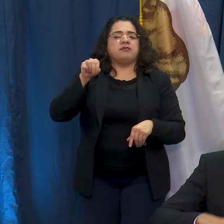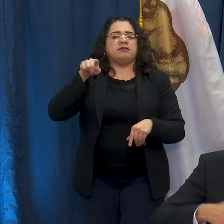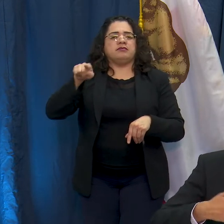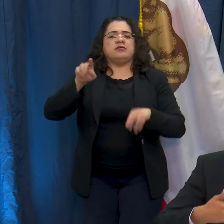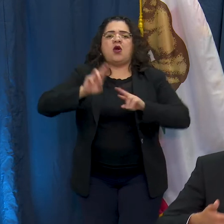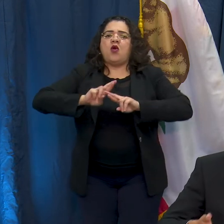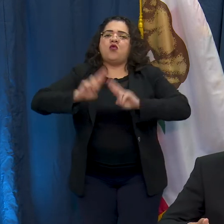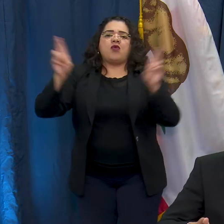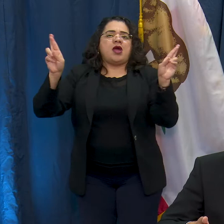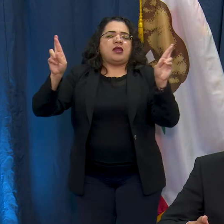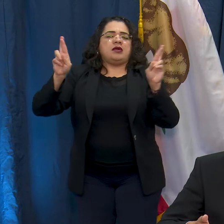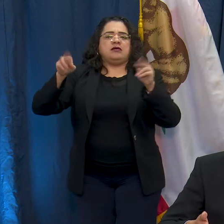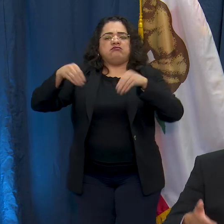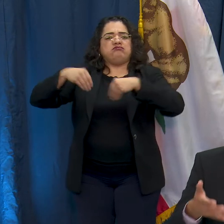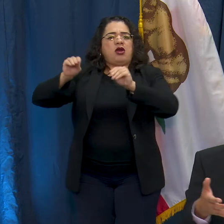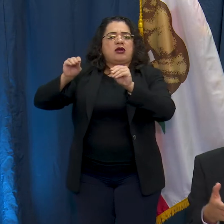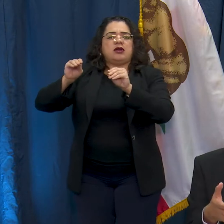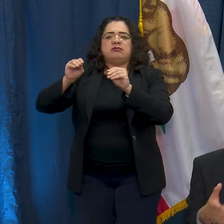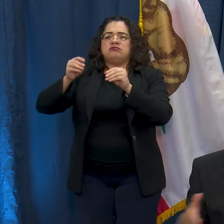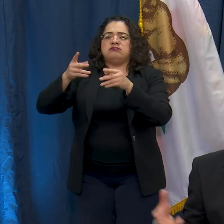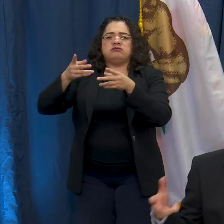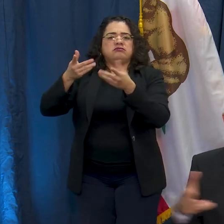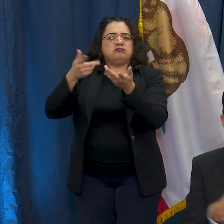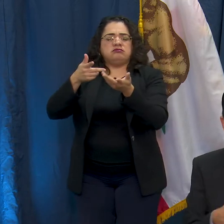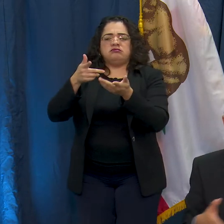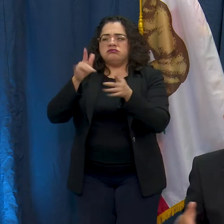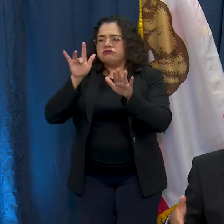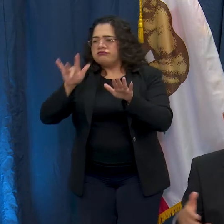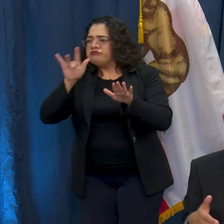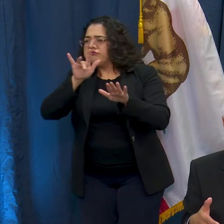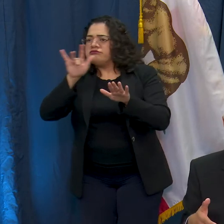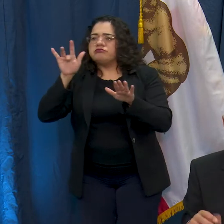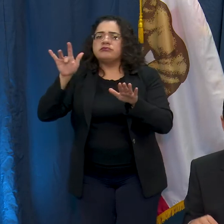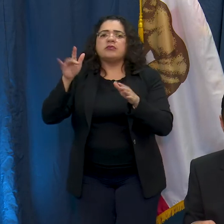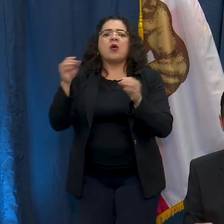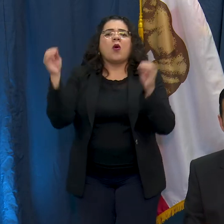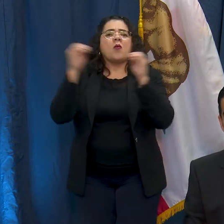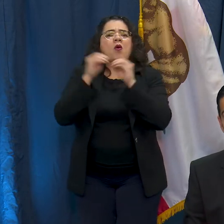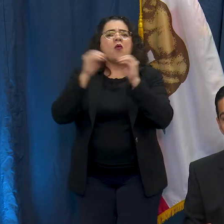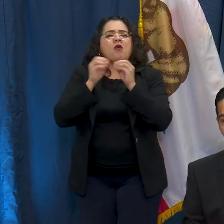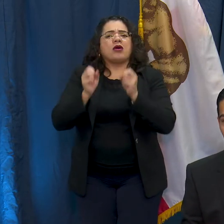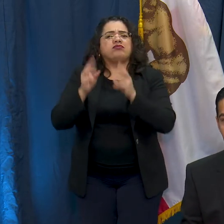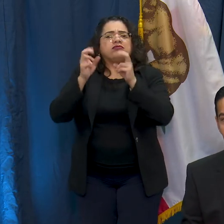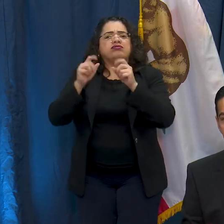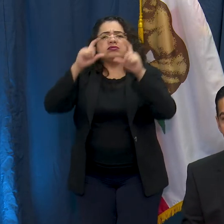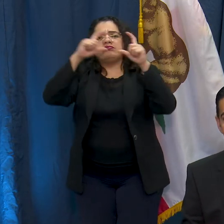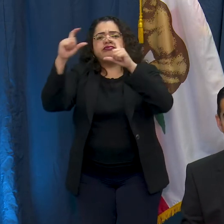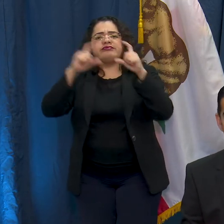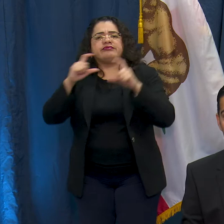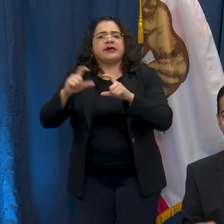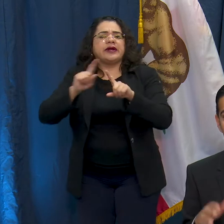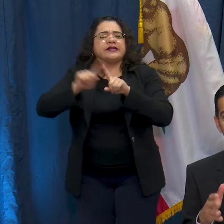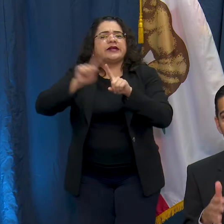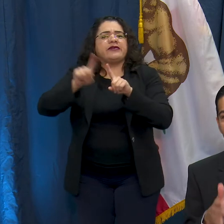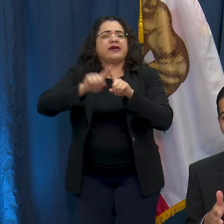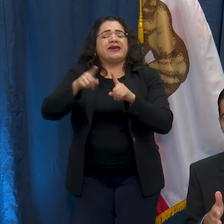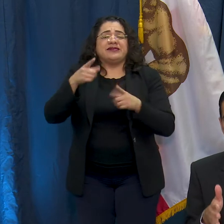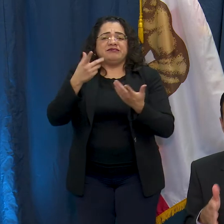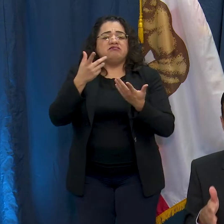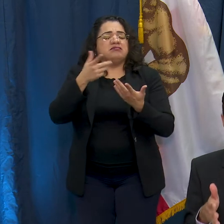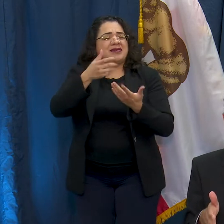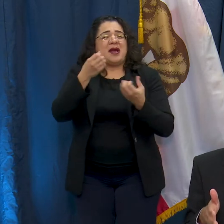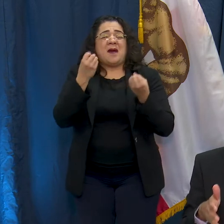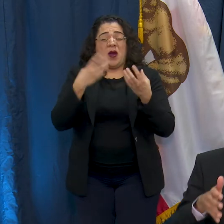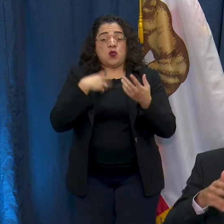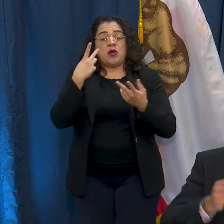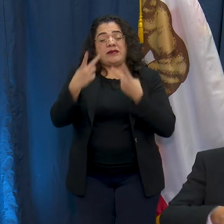is just launching today and so of course it'll be populated over the next few days but if you're someone out there that's at home and I see a lot of you